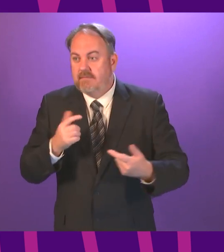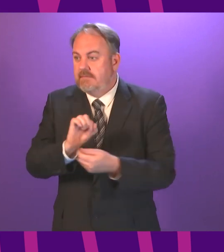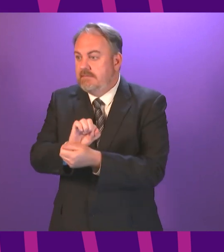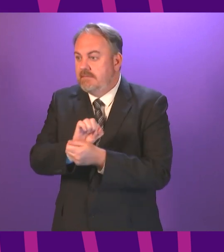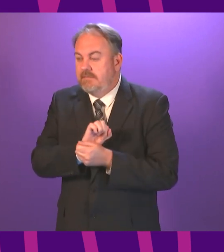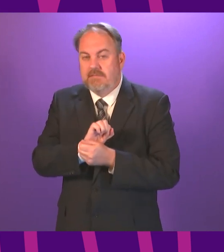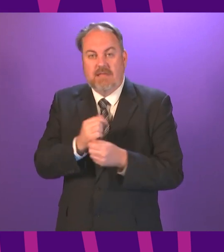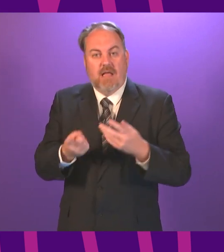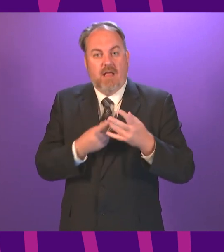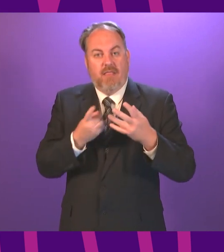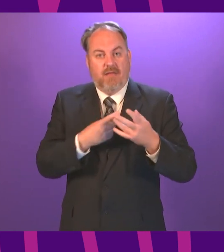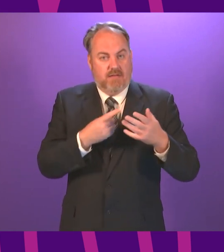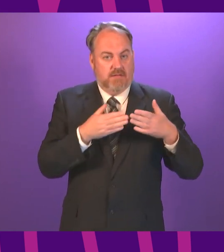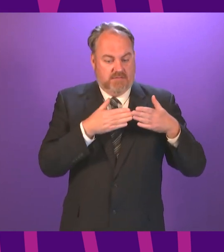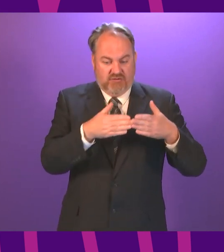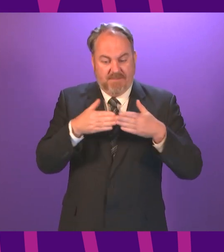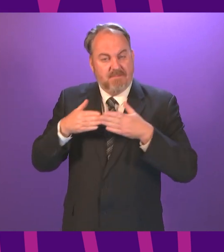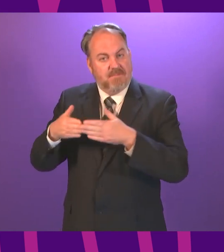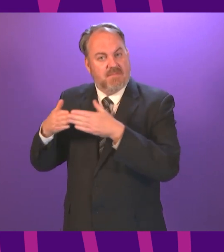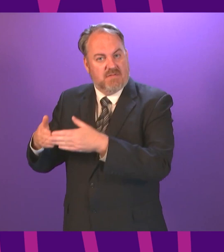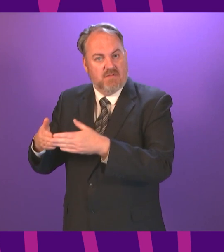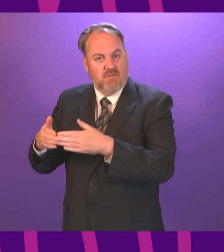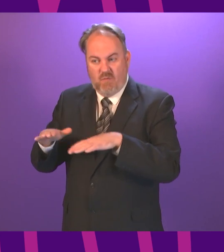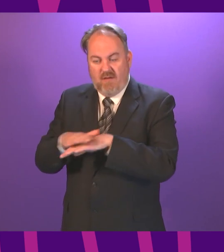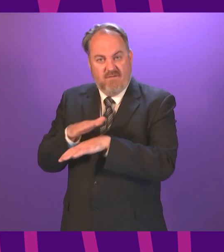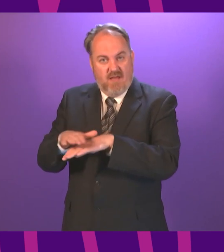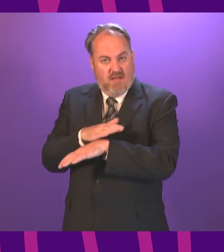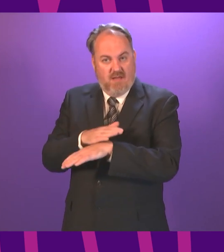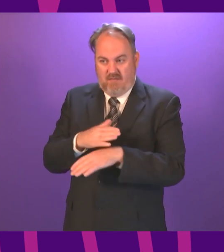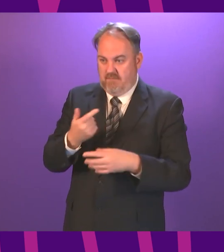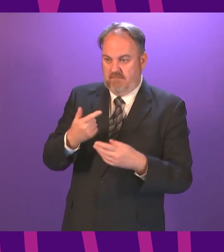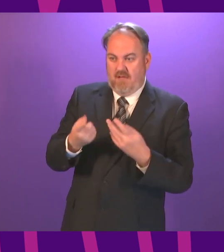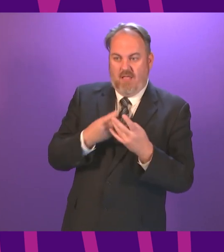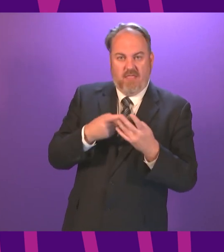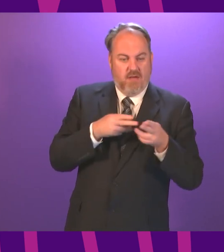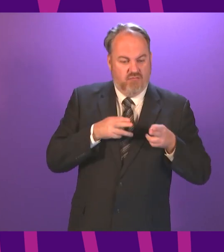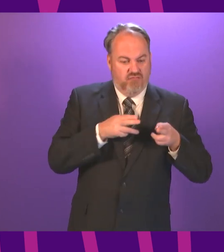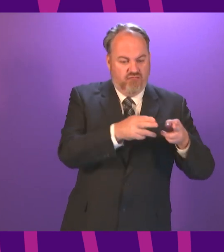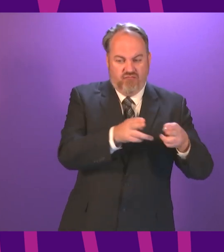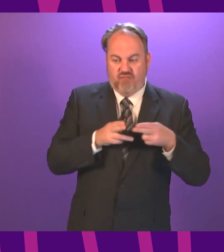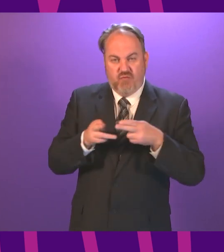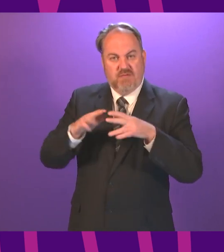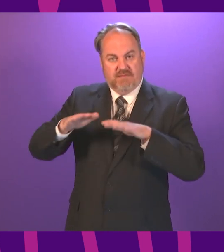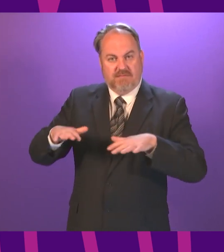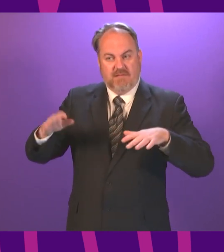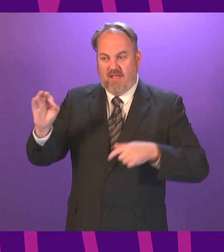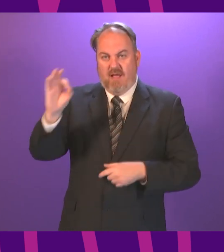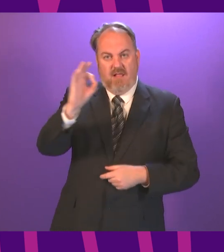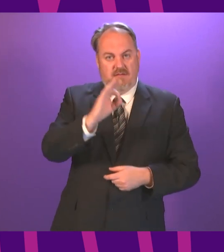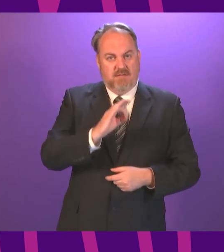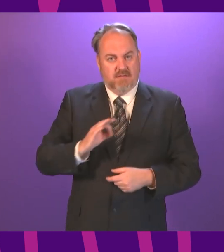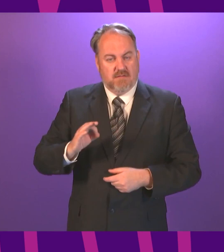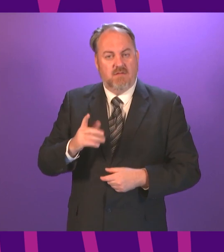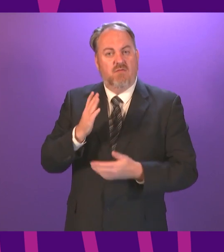additional tonnage to take care of the immediate future. With regard to the vessels that are due to